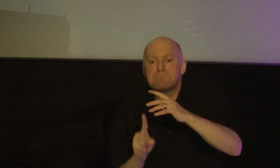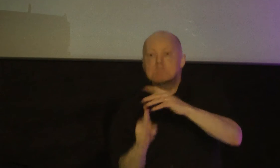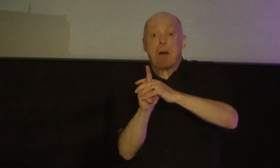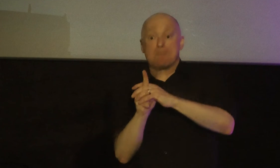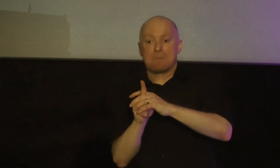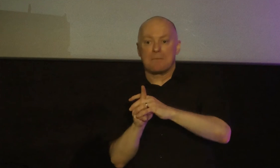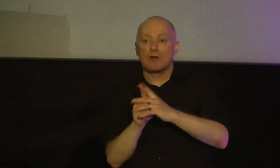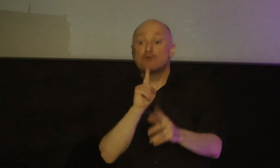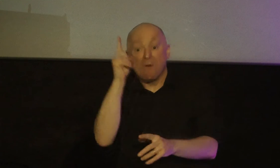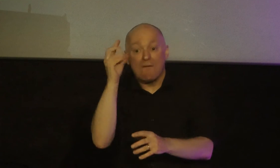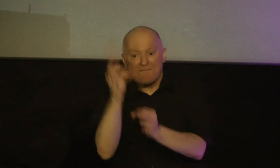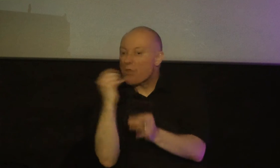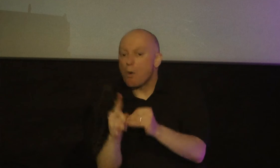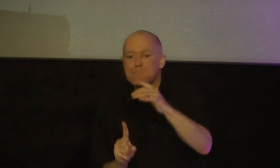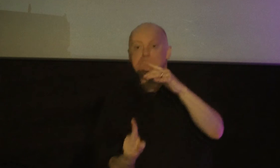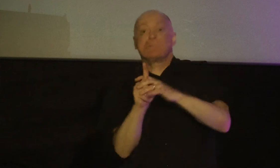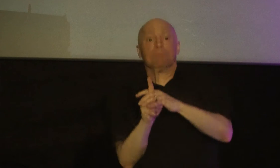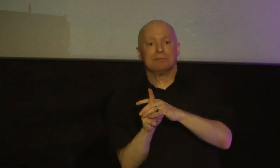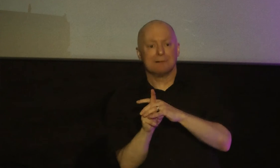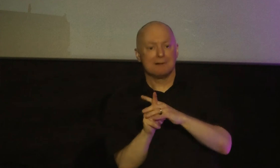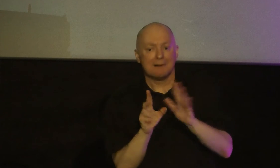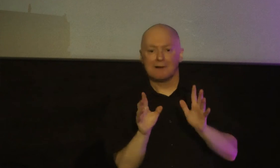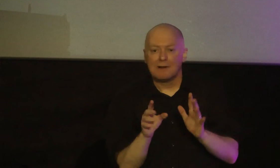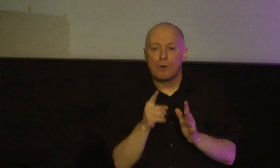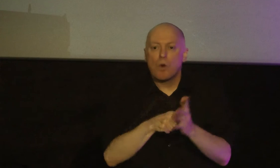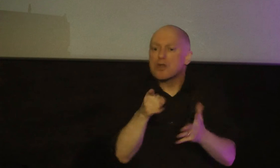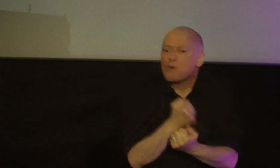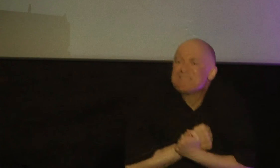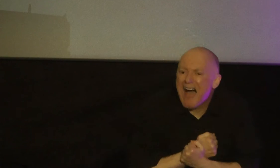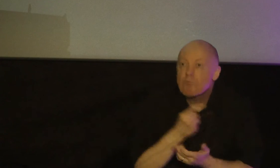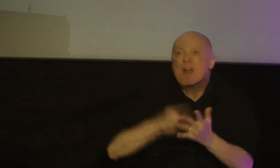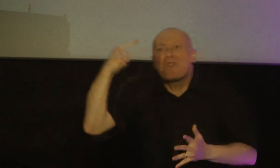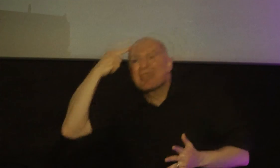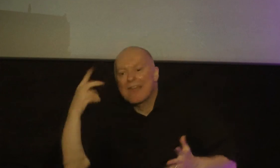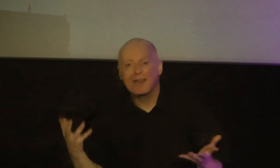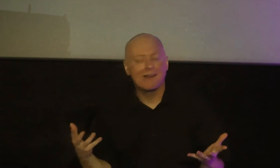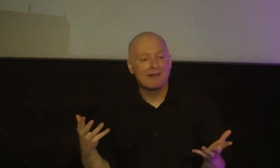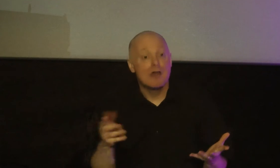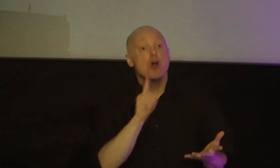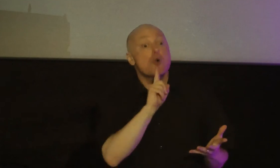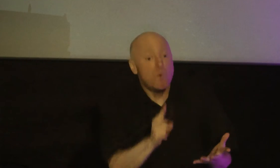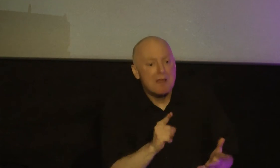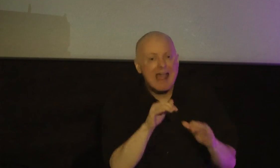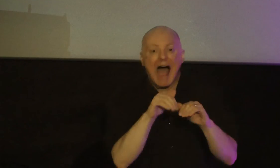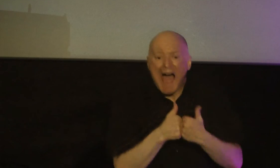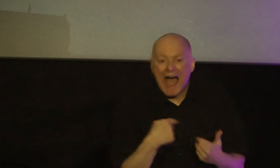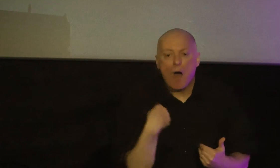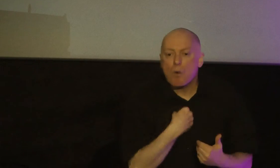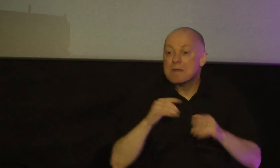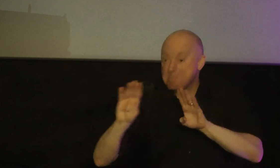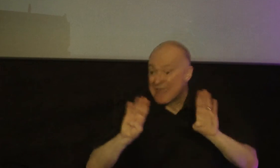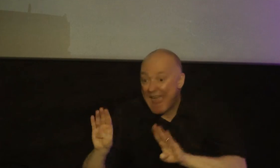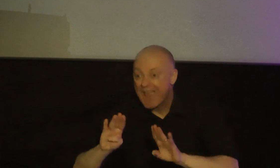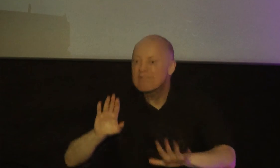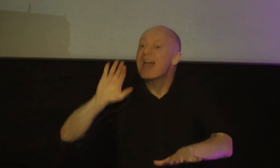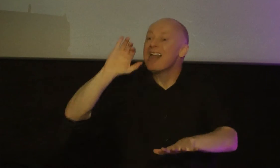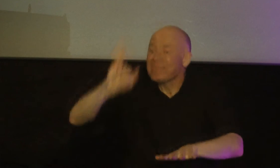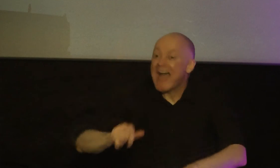infiltrates it always dictates what we love and what we think and ultimately how we behave that's what real faith